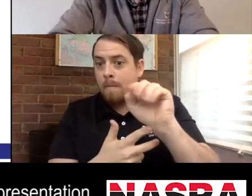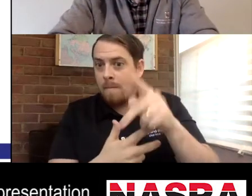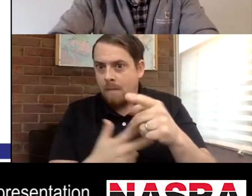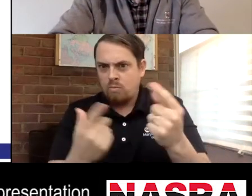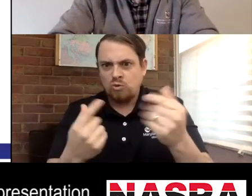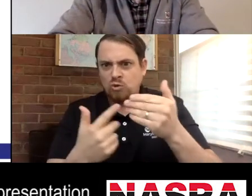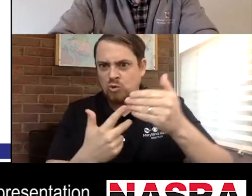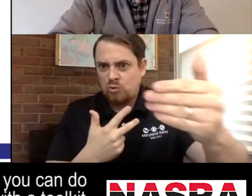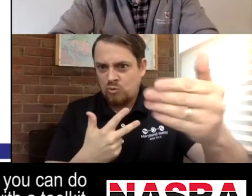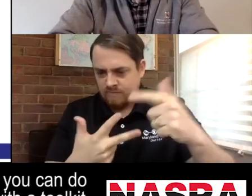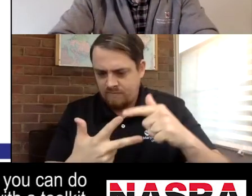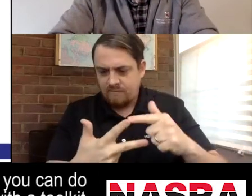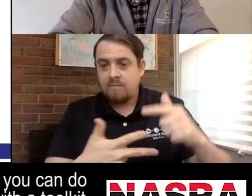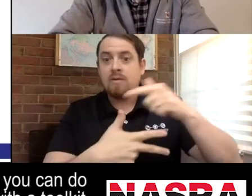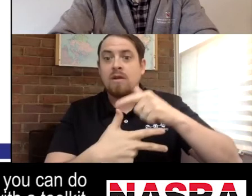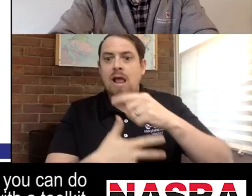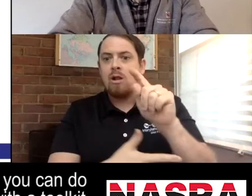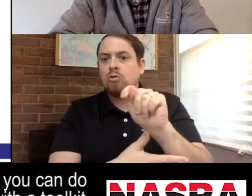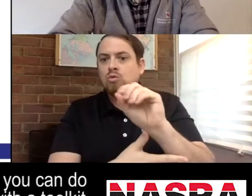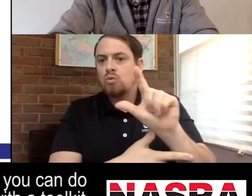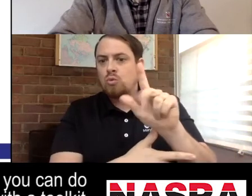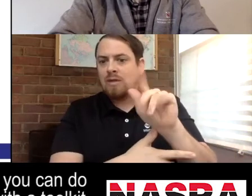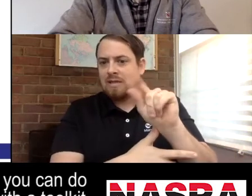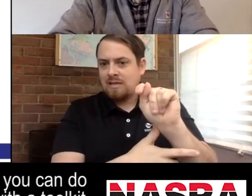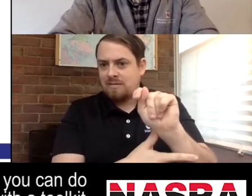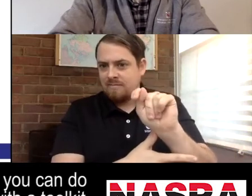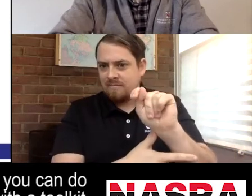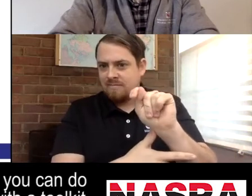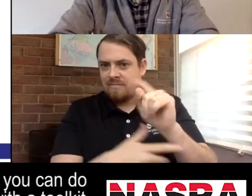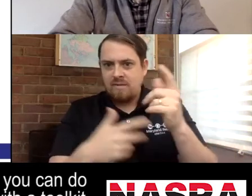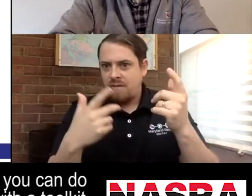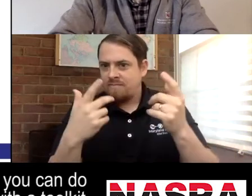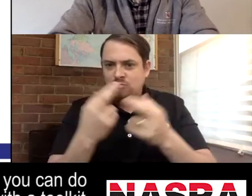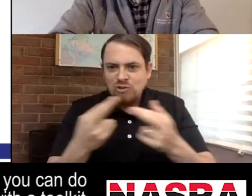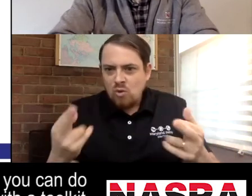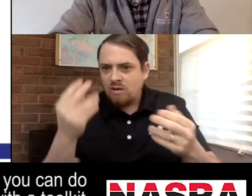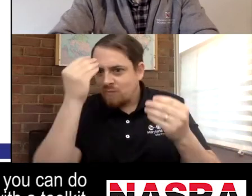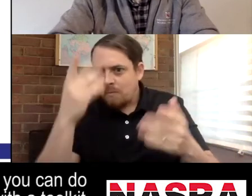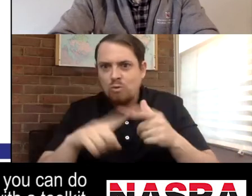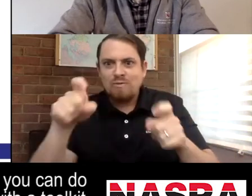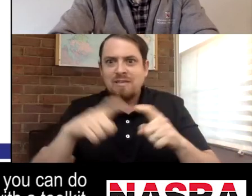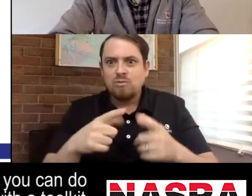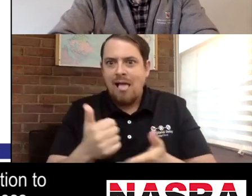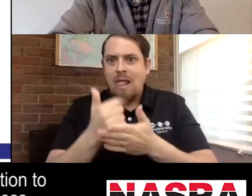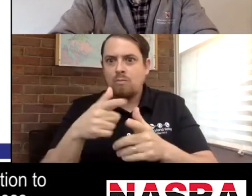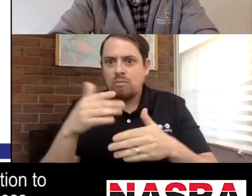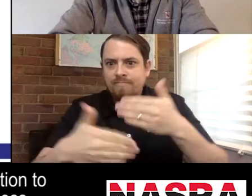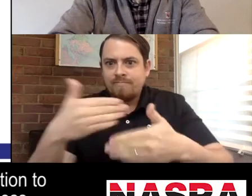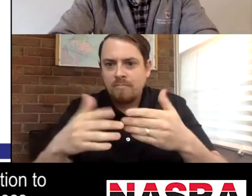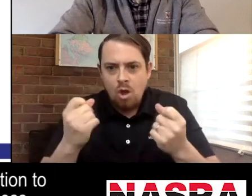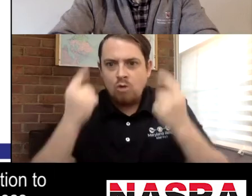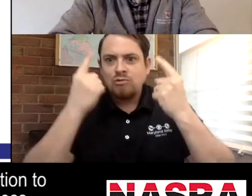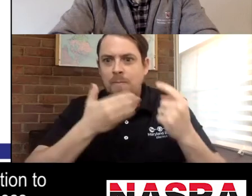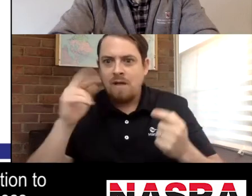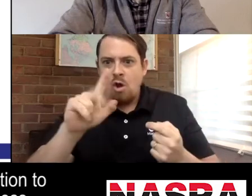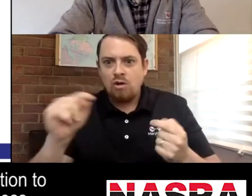presentation. You will have a roadmap in terms of what you can do moving forward, and it will also provide you with a toolkit resources and